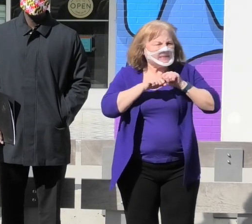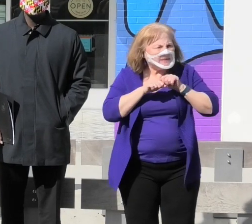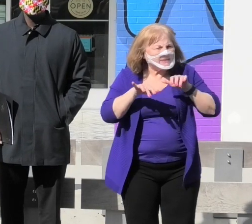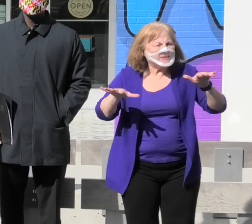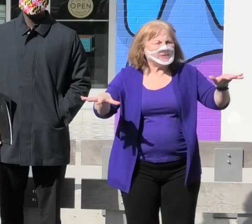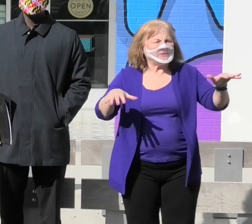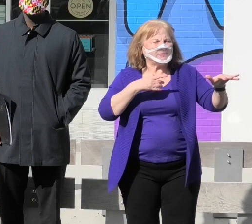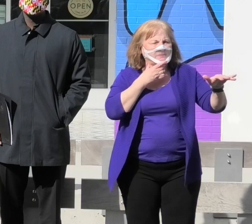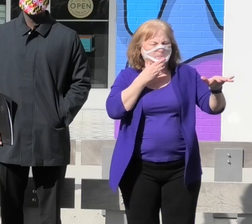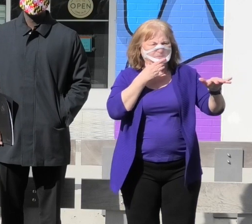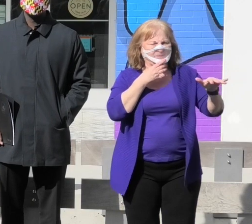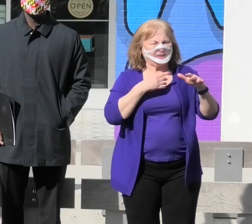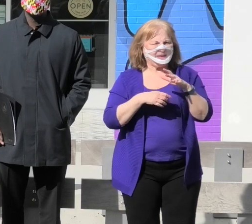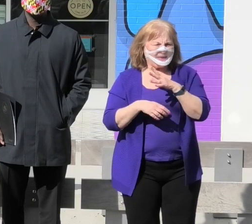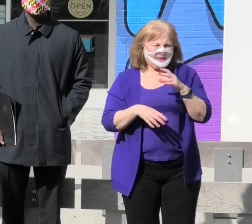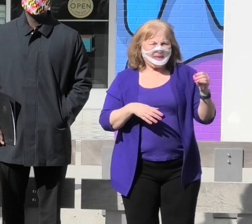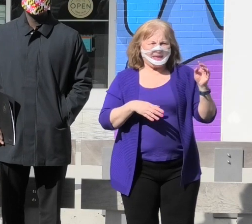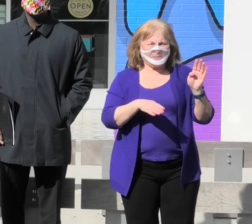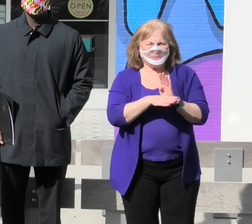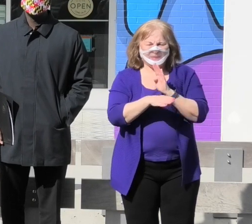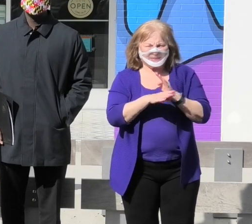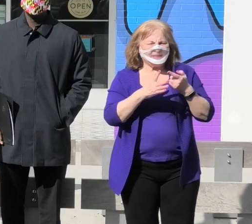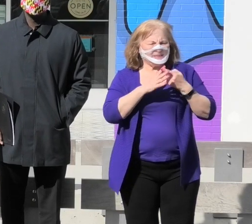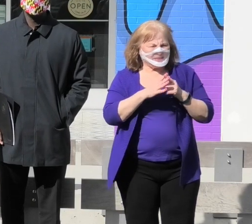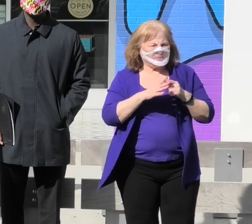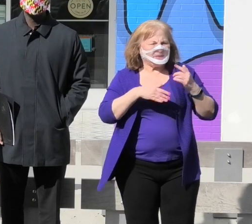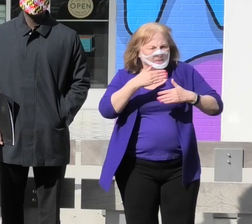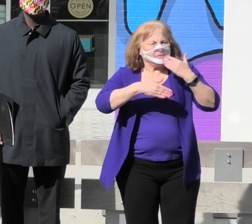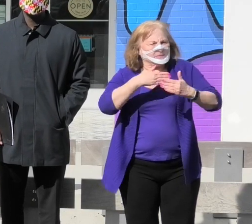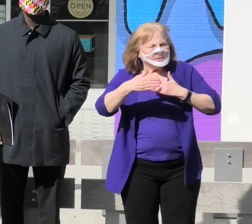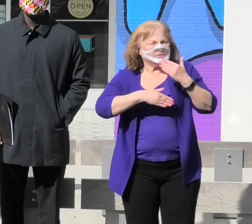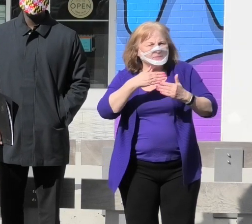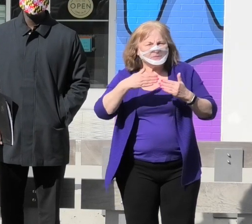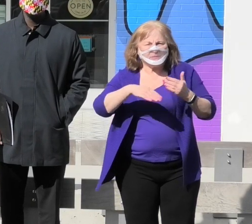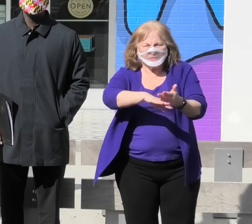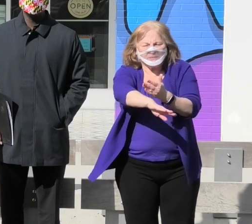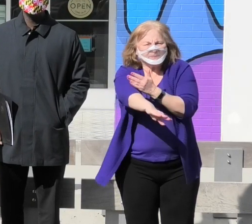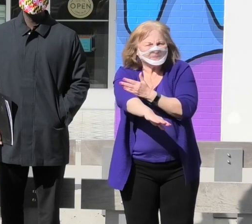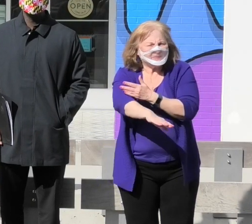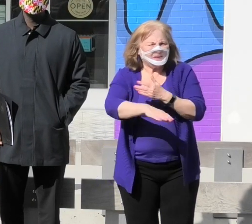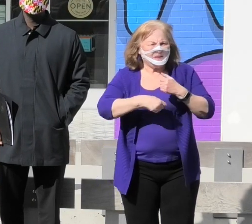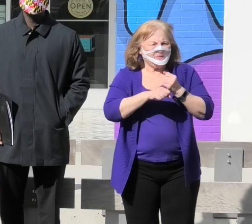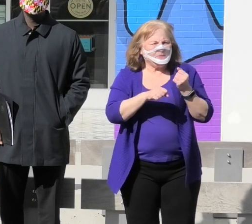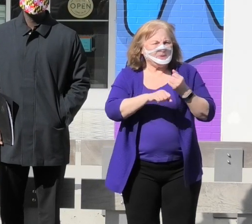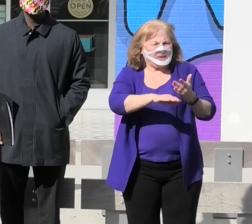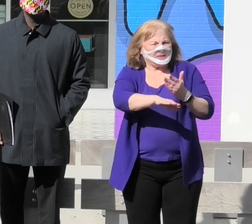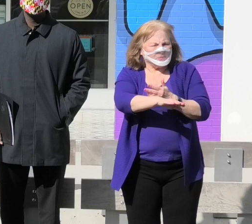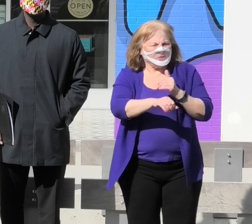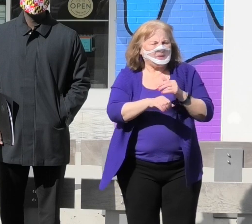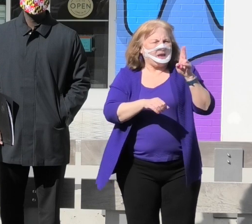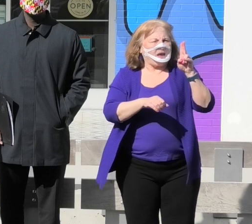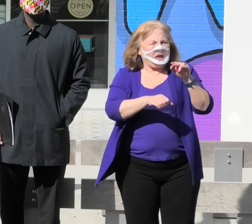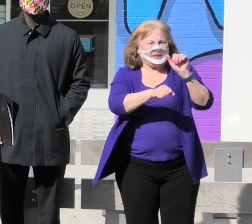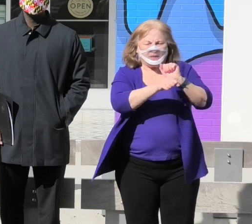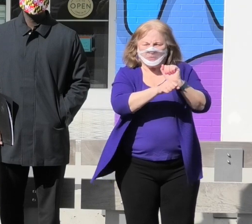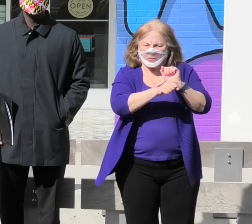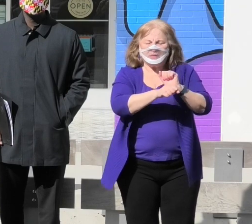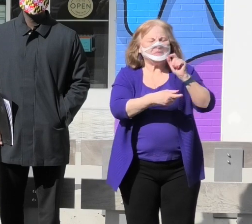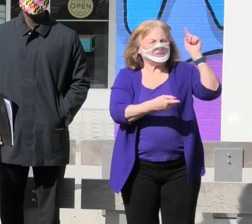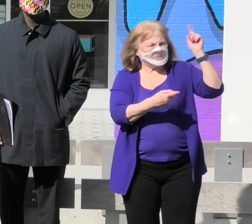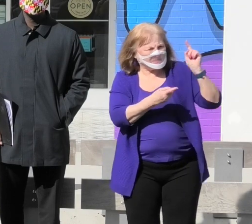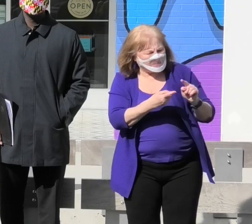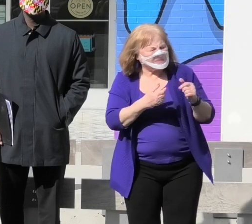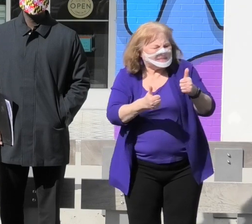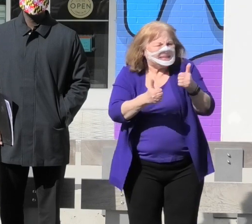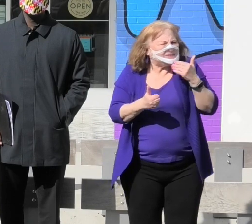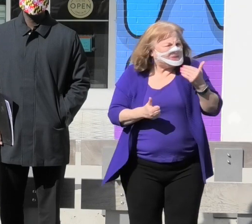and businesses begin to gain momentum. While we make gains in the unemployment rate, perhaps we're seeing the light at the end